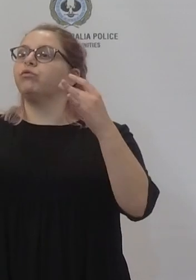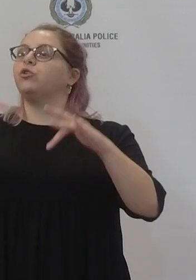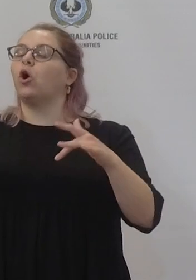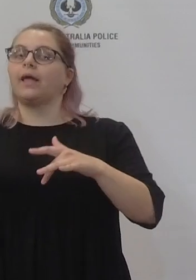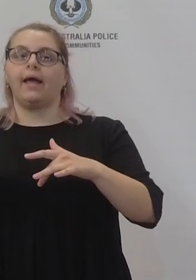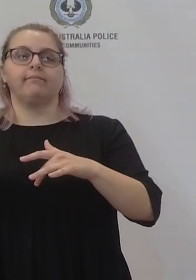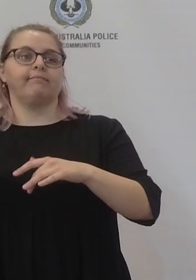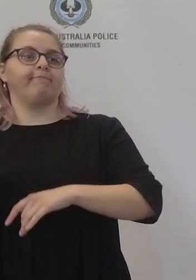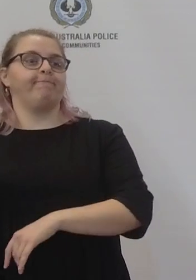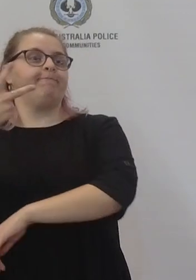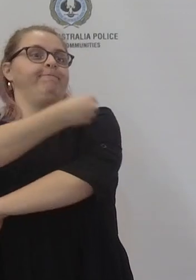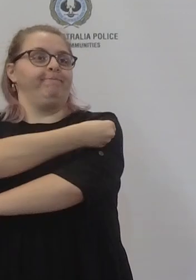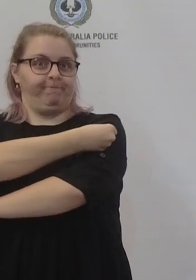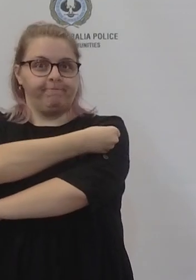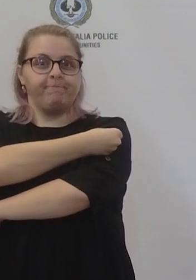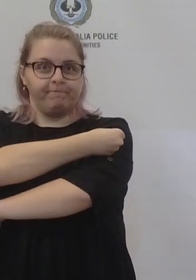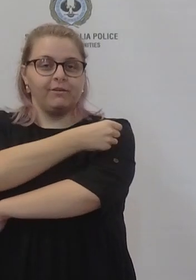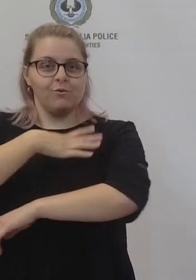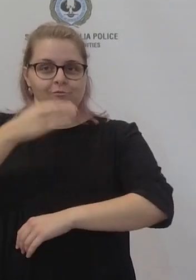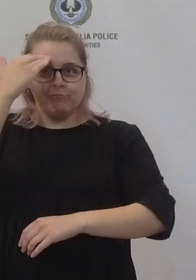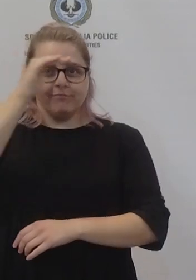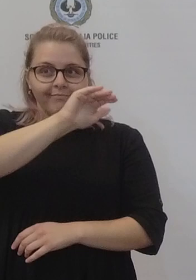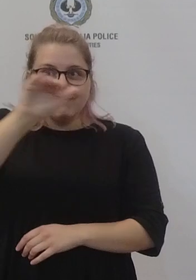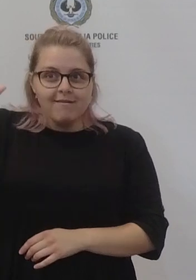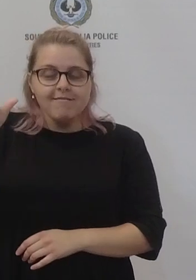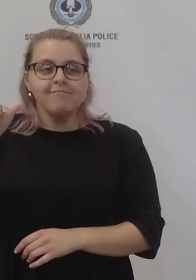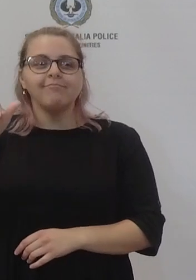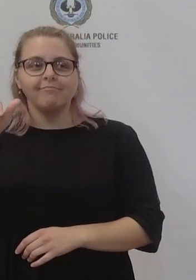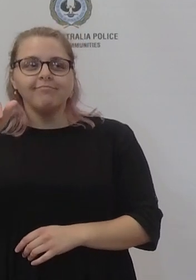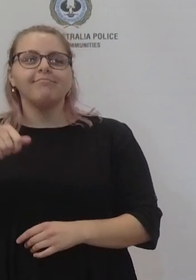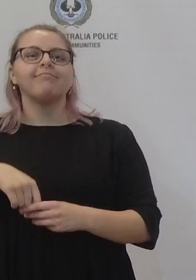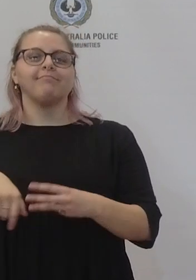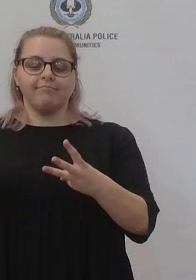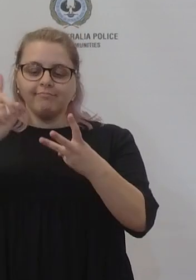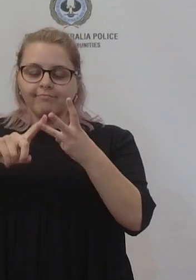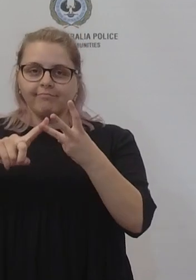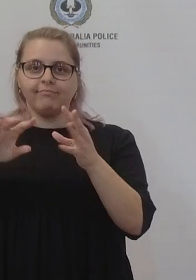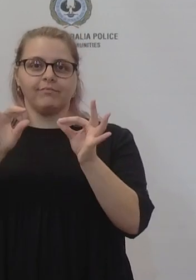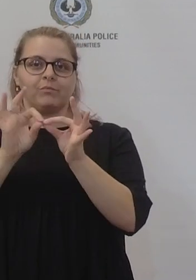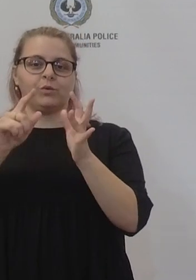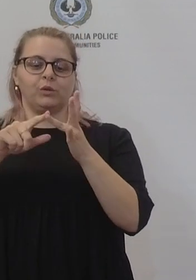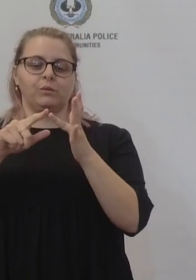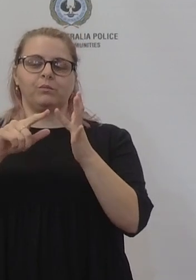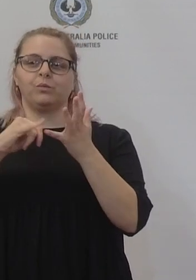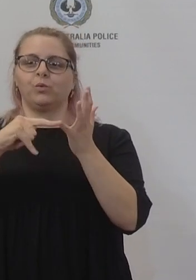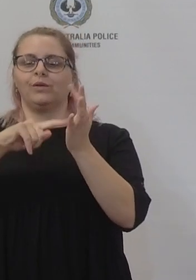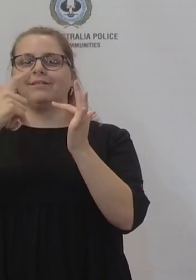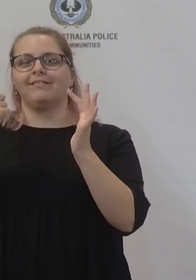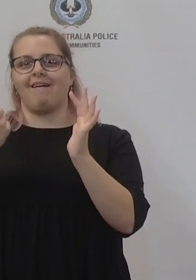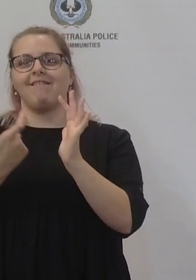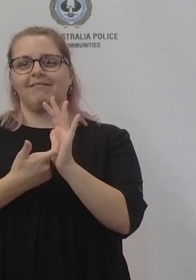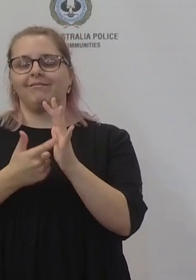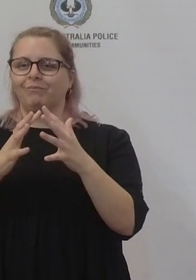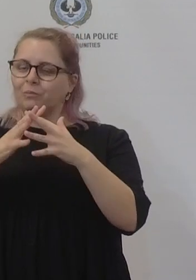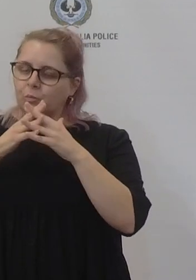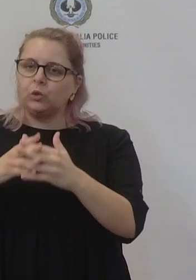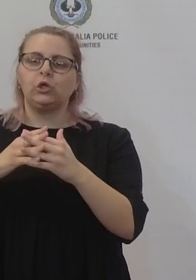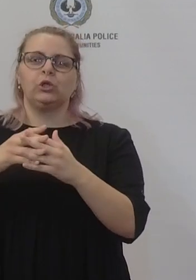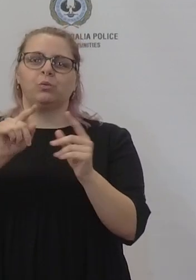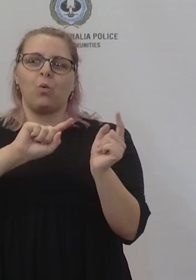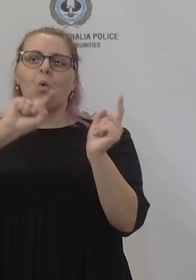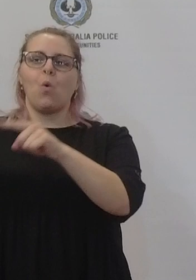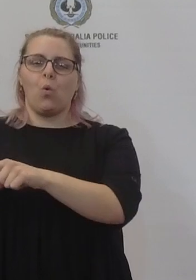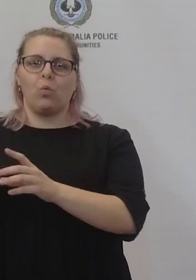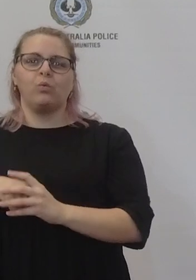vaccine you are also um important because if you go out and get your third dose of vaccine uh you will be helping prevent people getting